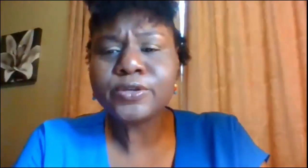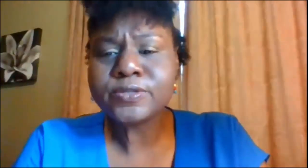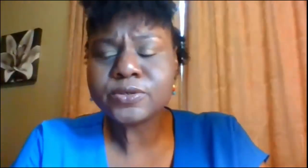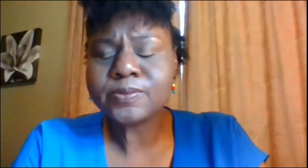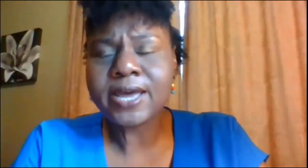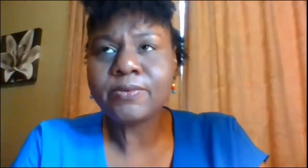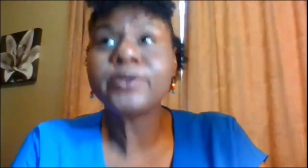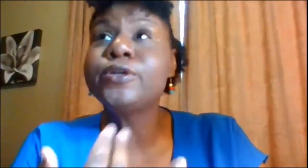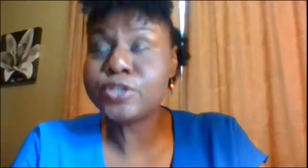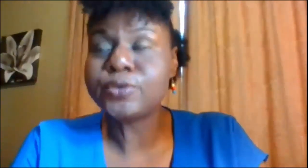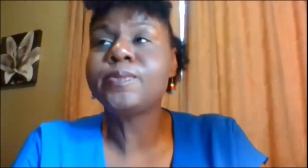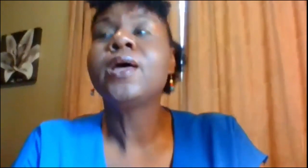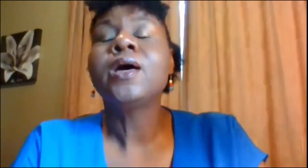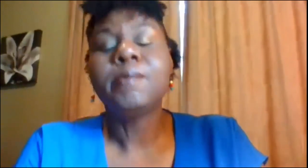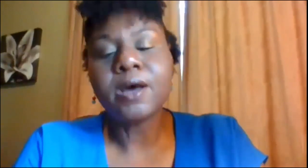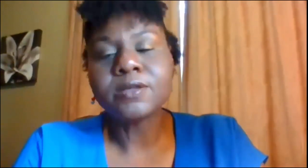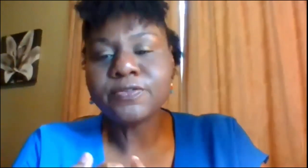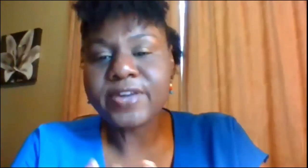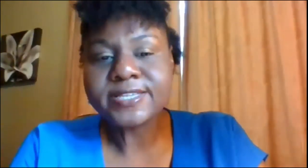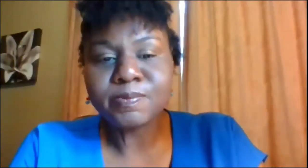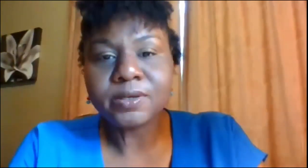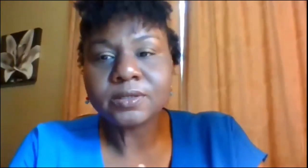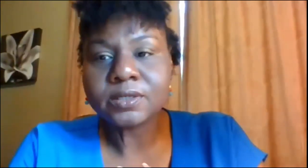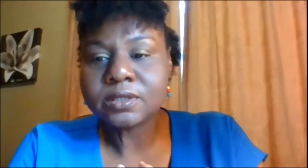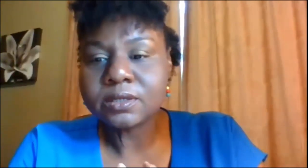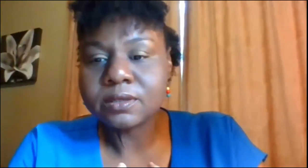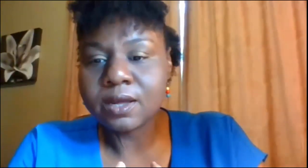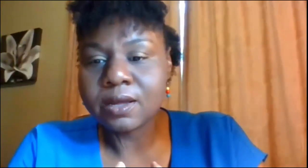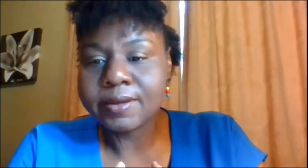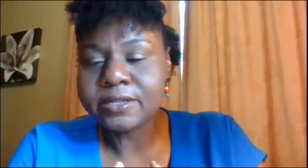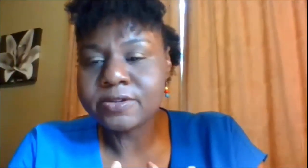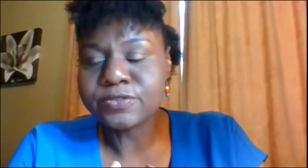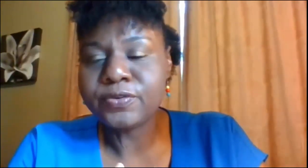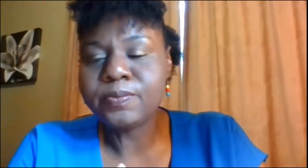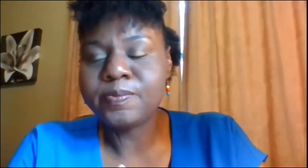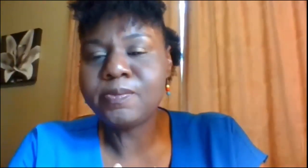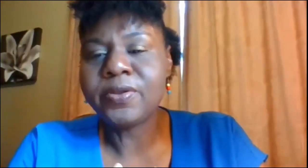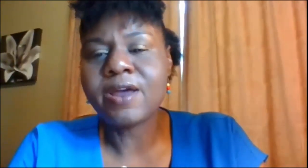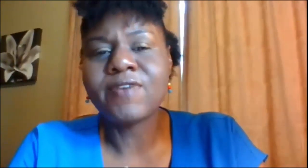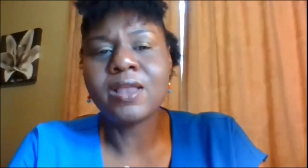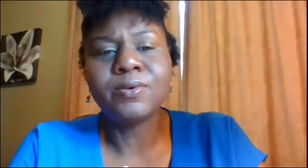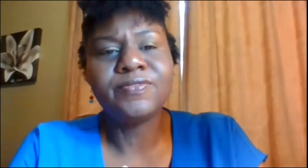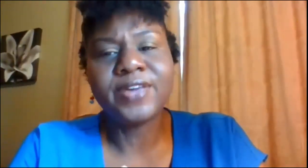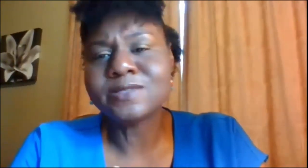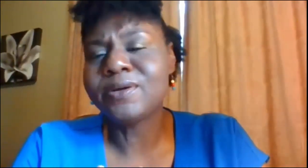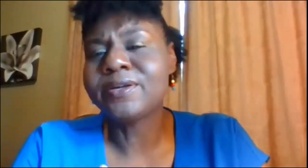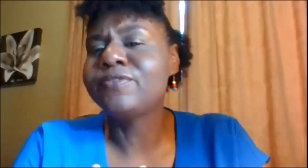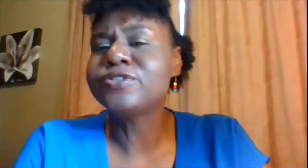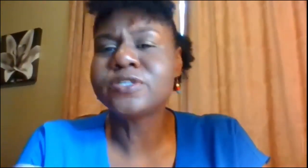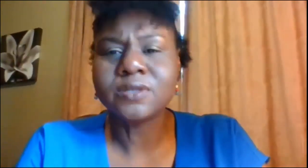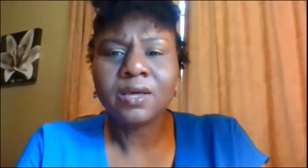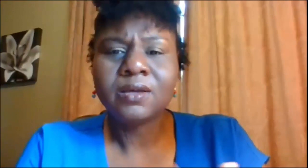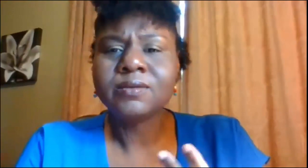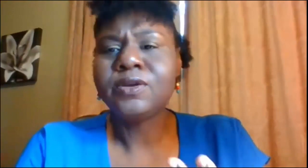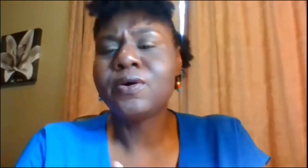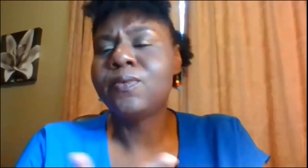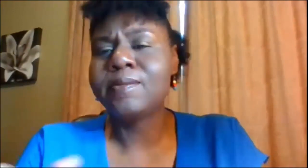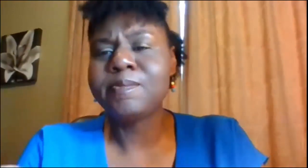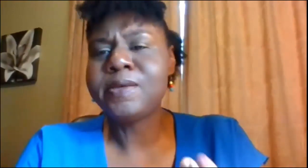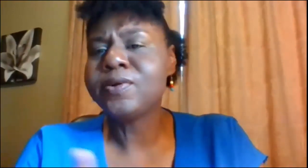youtube not well youtube but also facebook uh i think there's a few people that i follow on facebook if you just you know wanting people